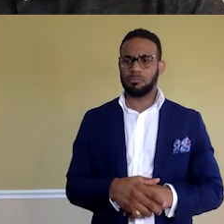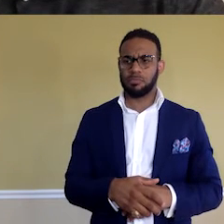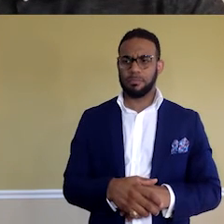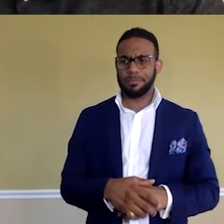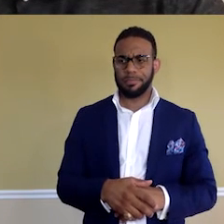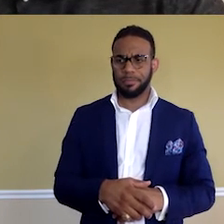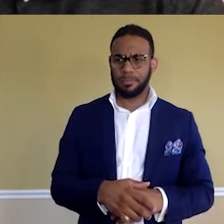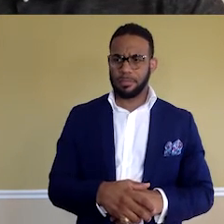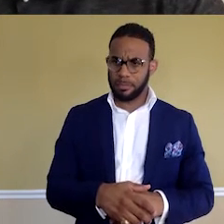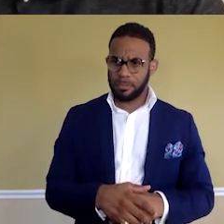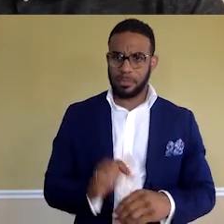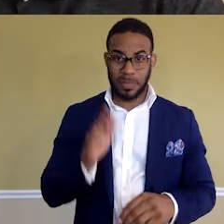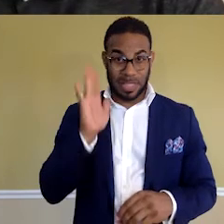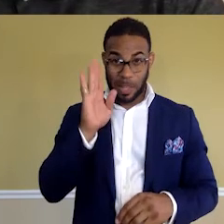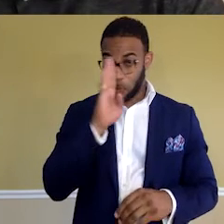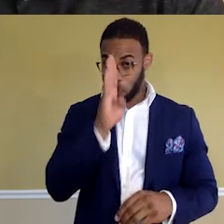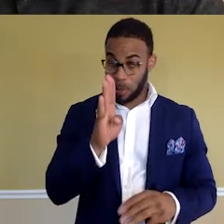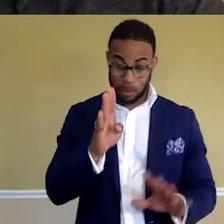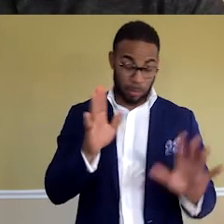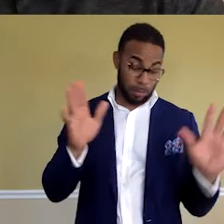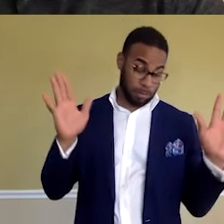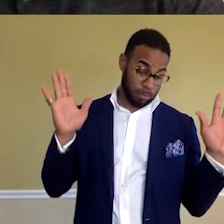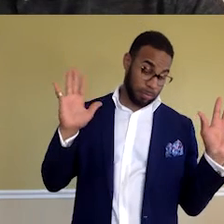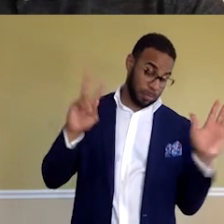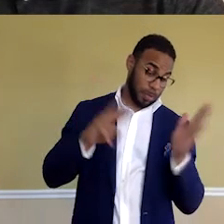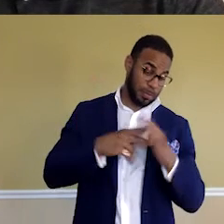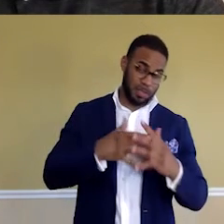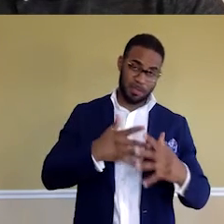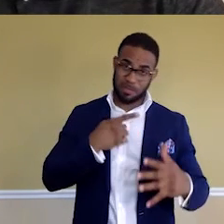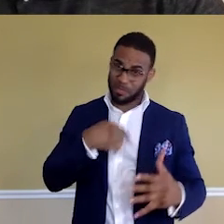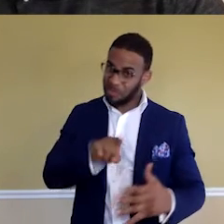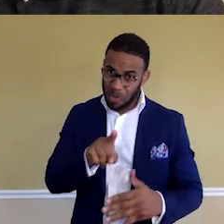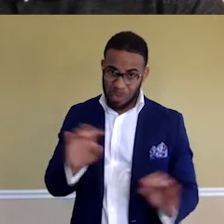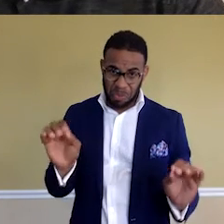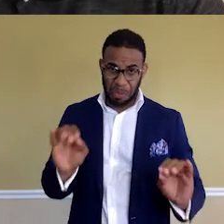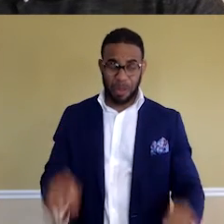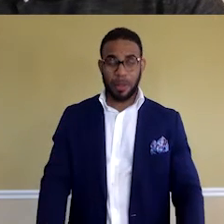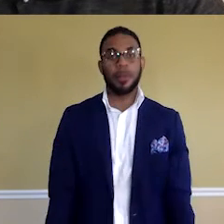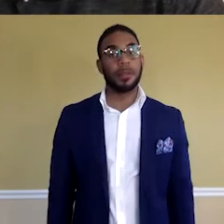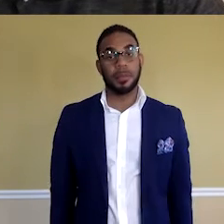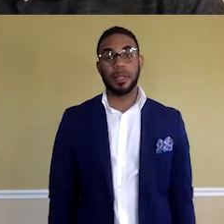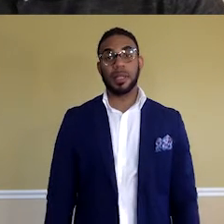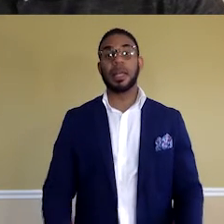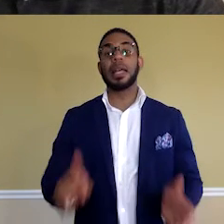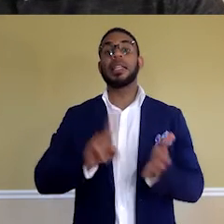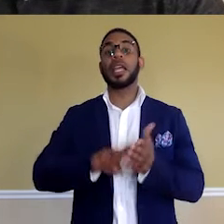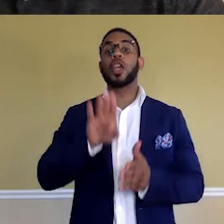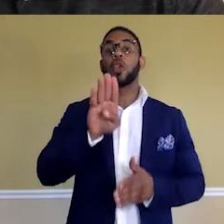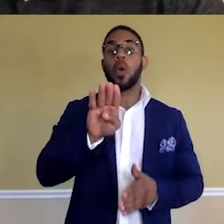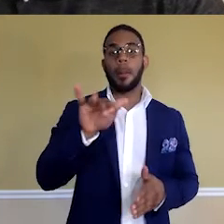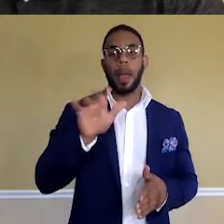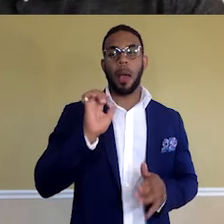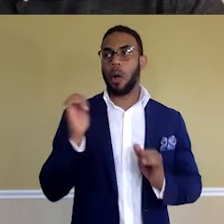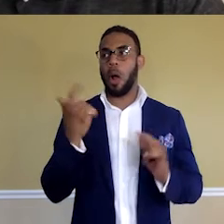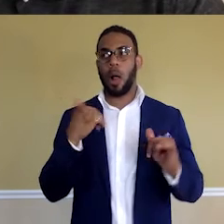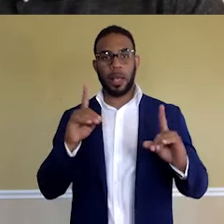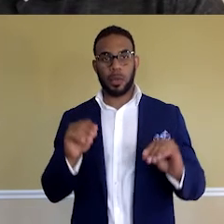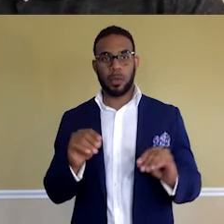It's going to sound direct, and I don't mean it to be like rude or anything, but check your bias. It's something that we all can do. And